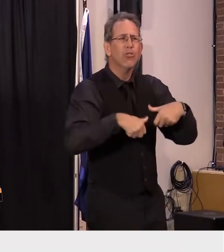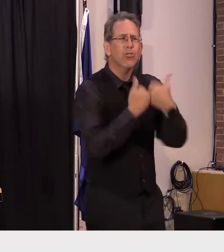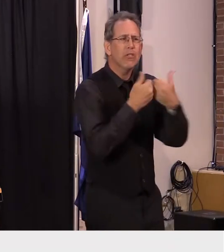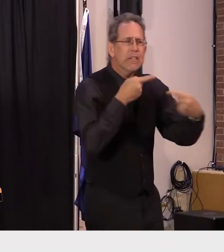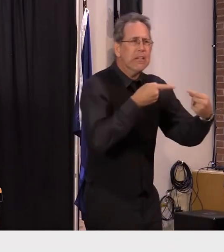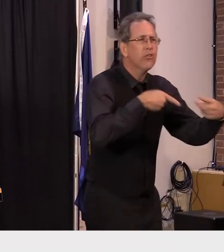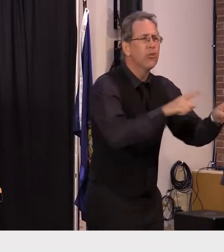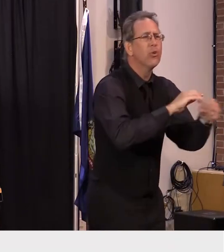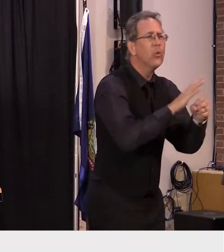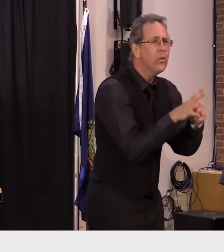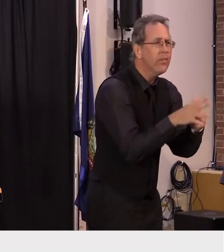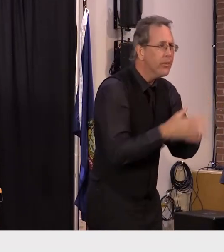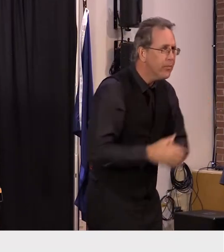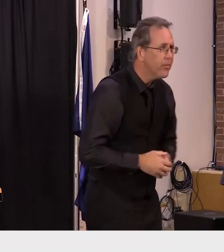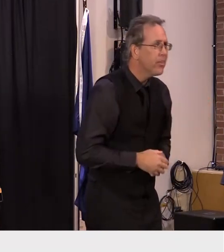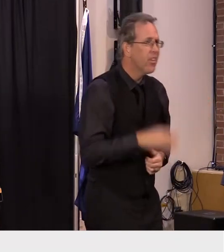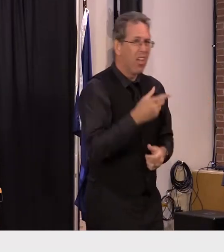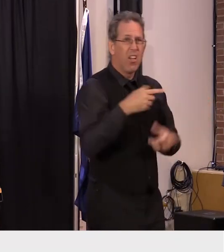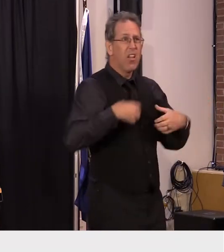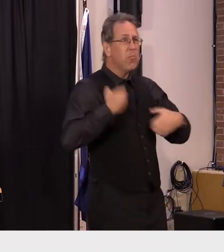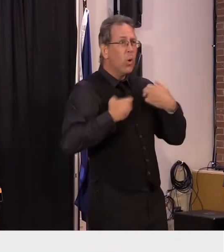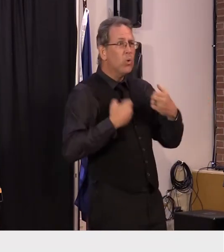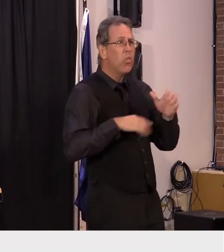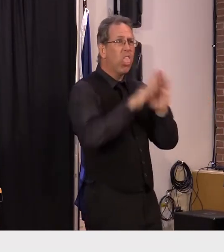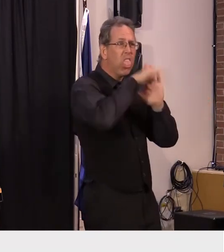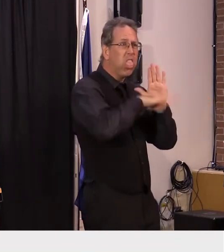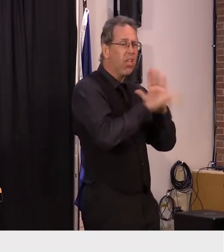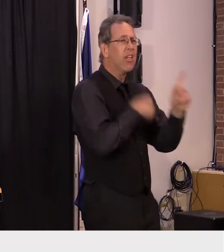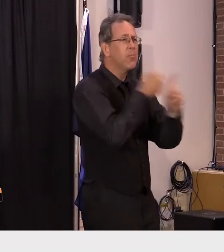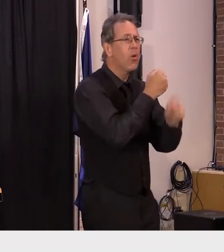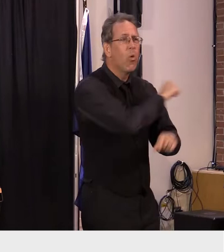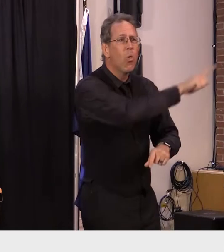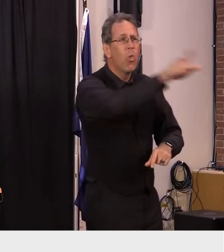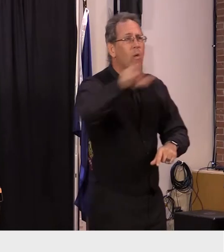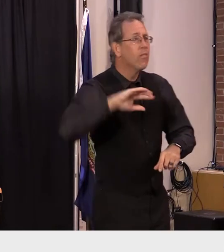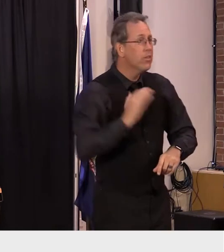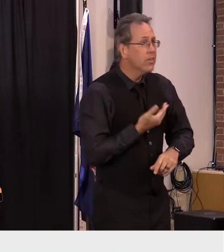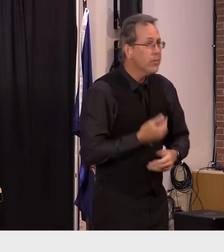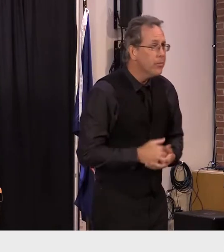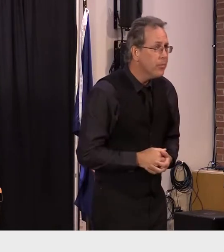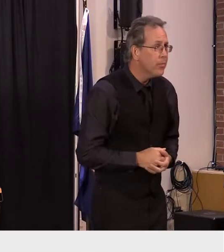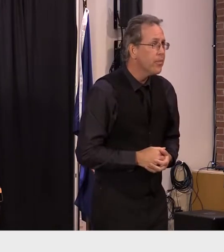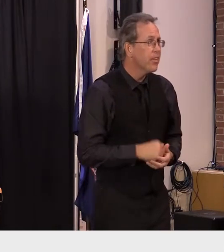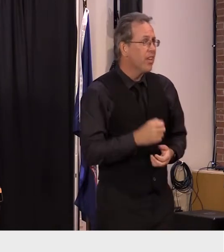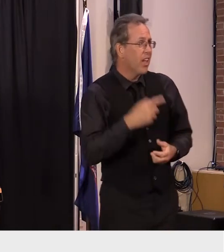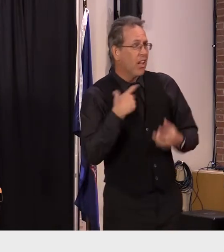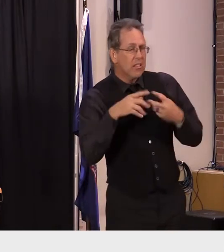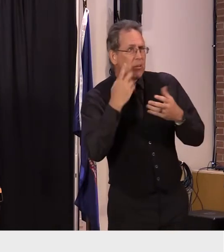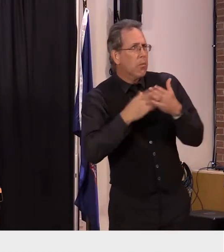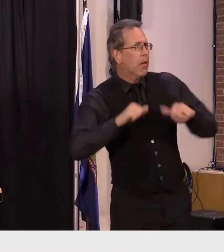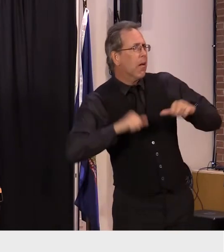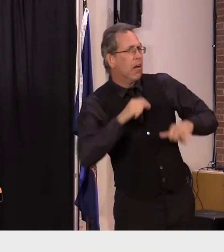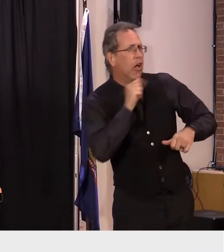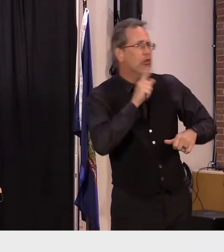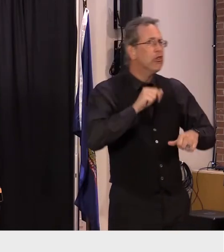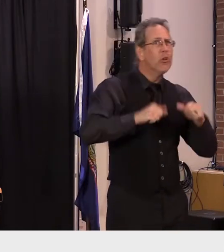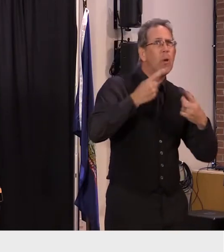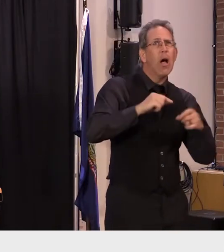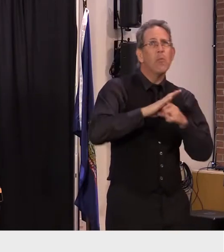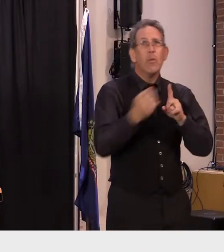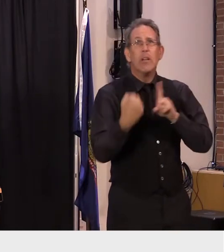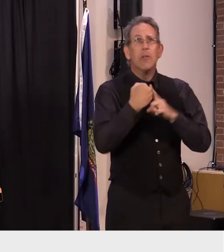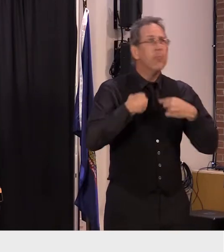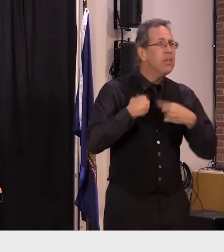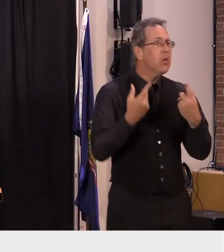everyone has gone through after many many months of uncertainty and fear all of this is